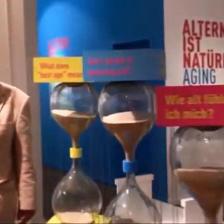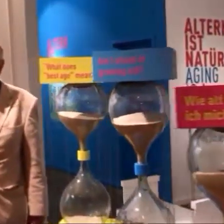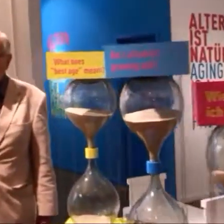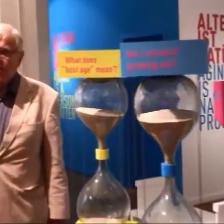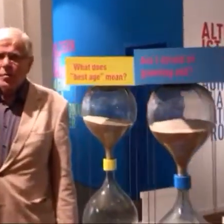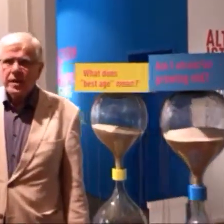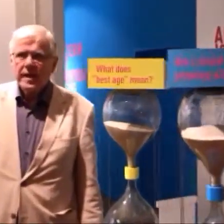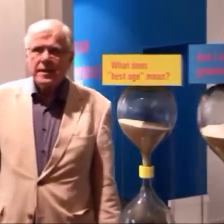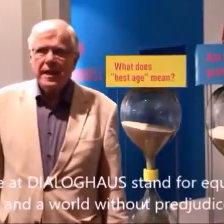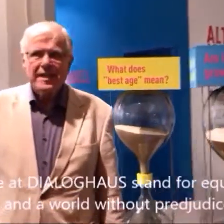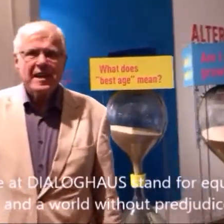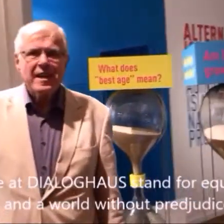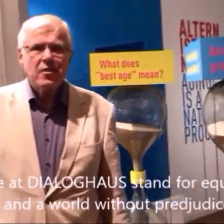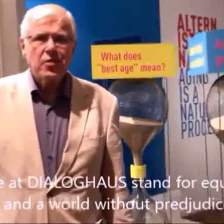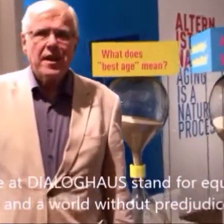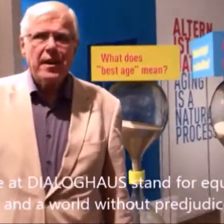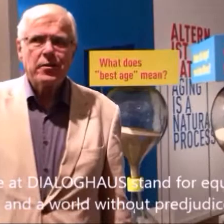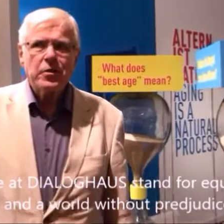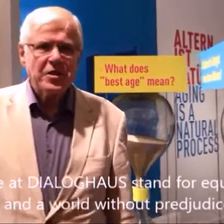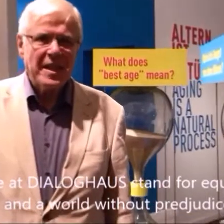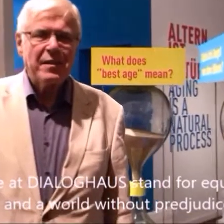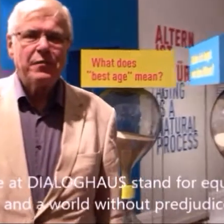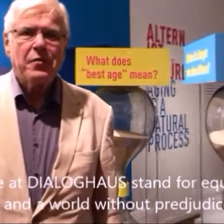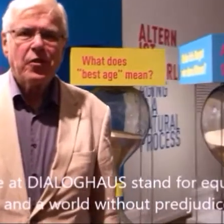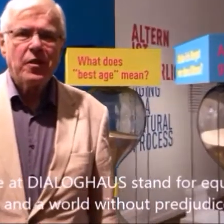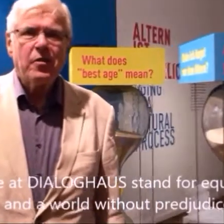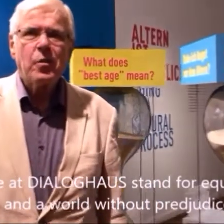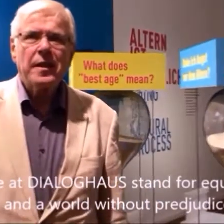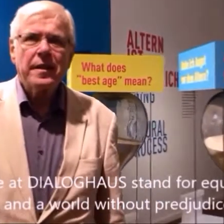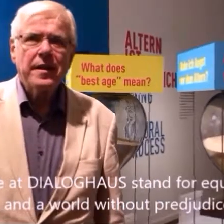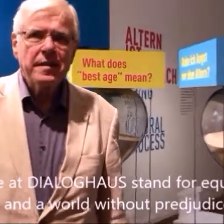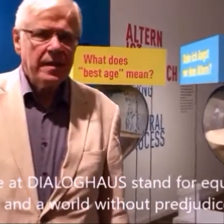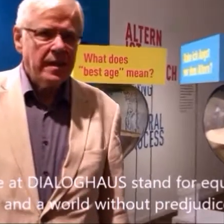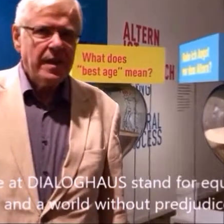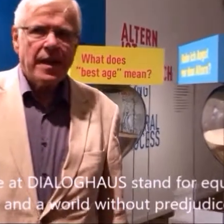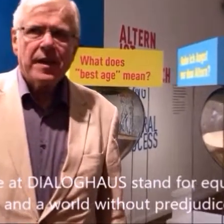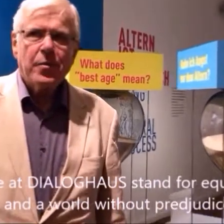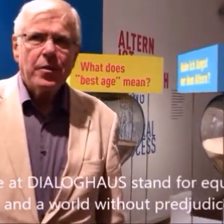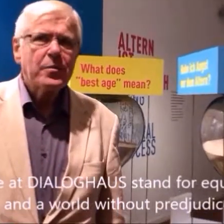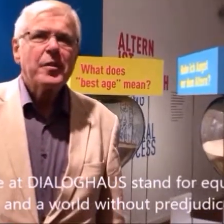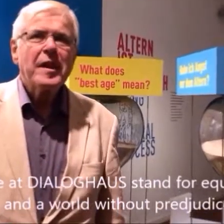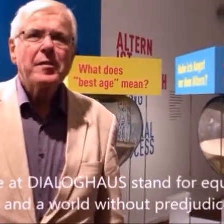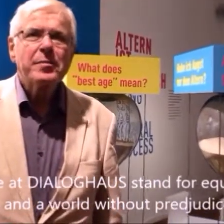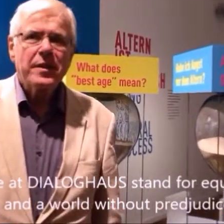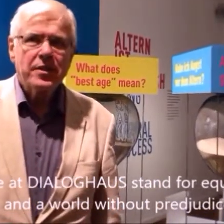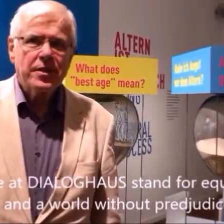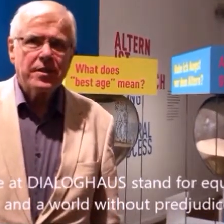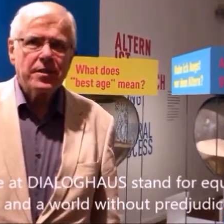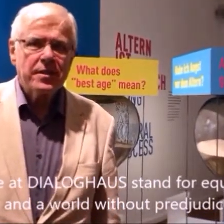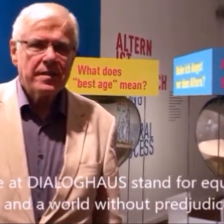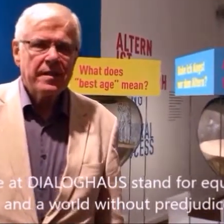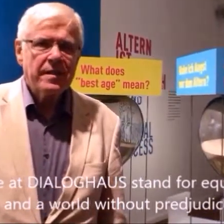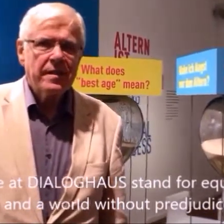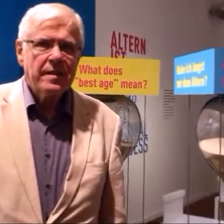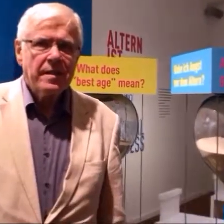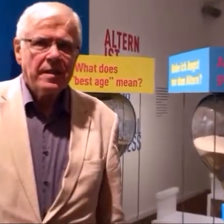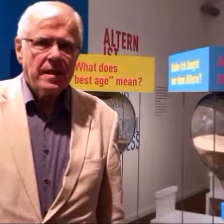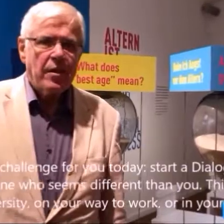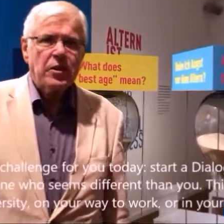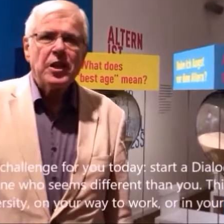We at Dialogue House stand for equality and a world without prejudice. Our